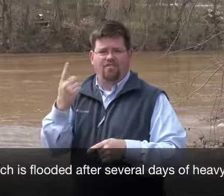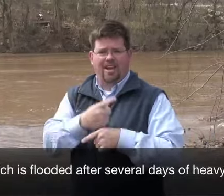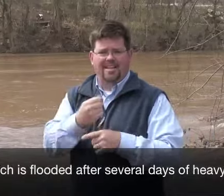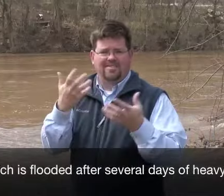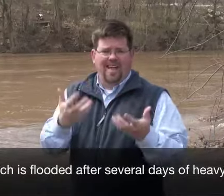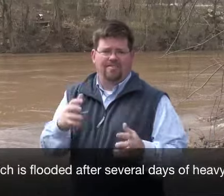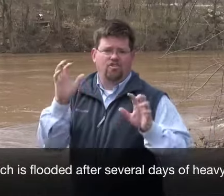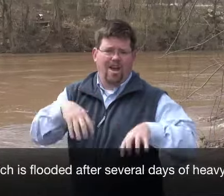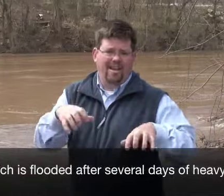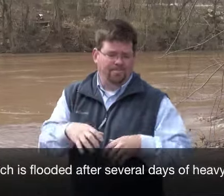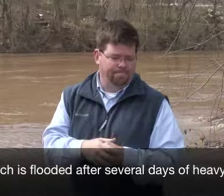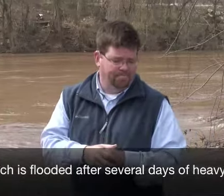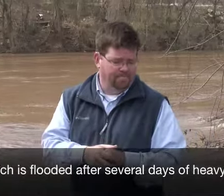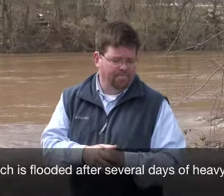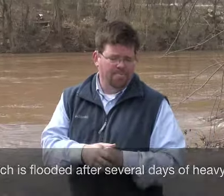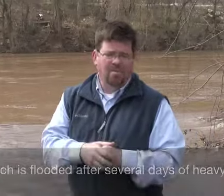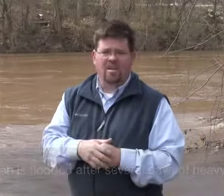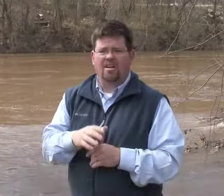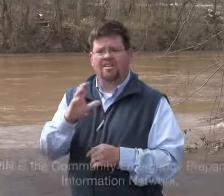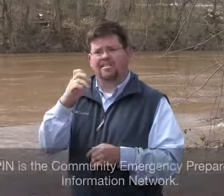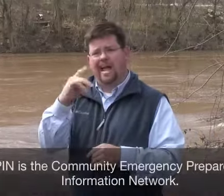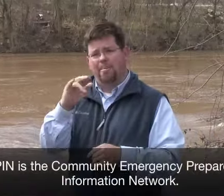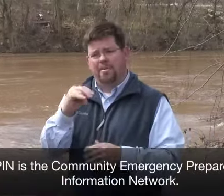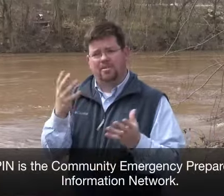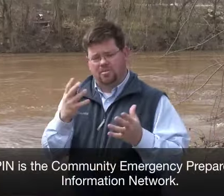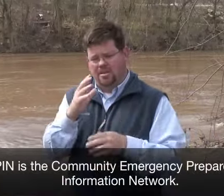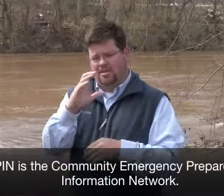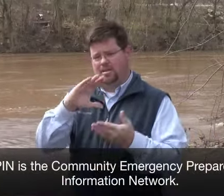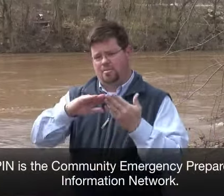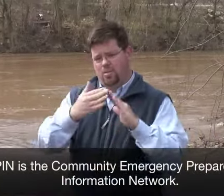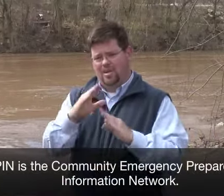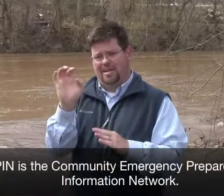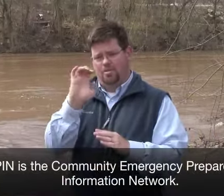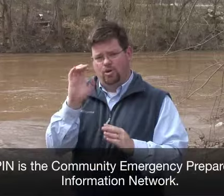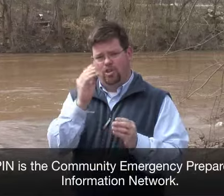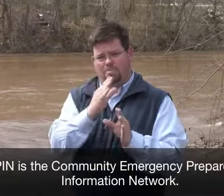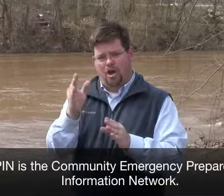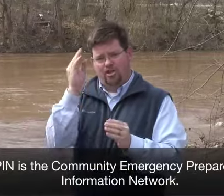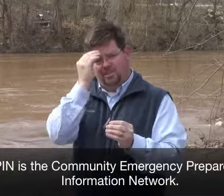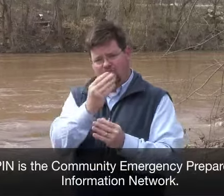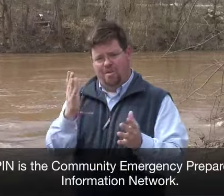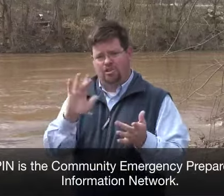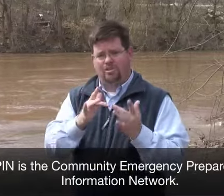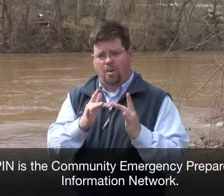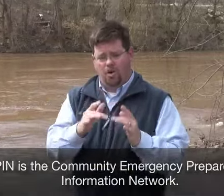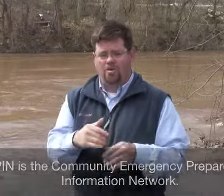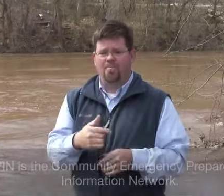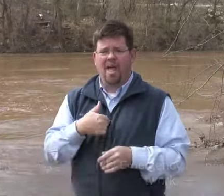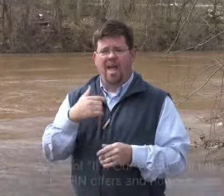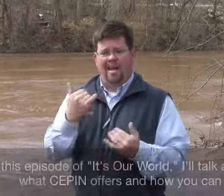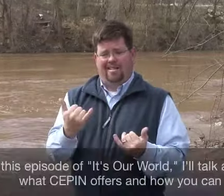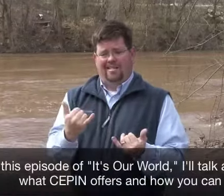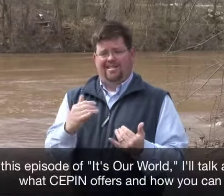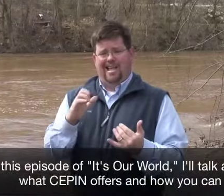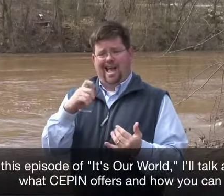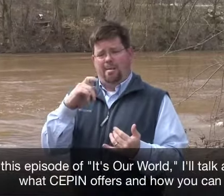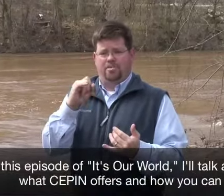several days of heavy rains. SEPN is the Community Emergency Preparedness Information Network. In this